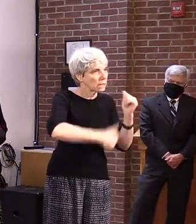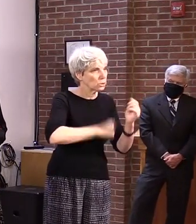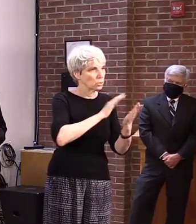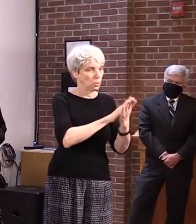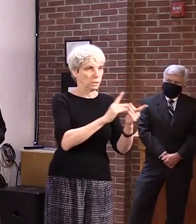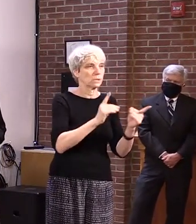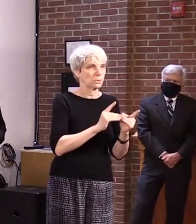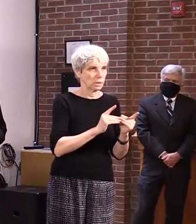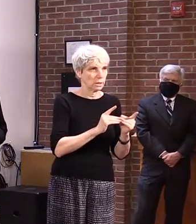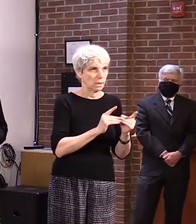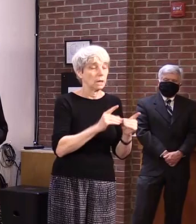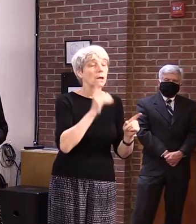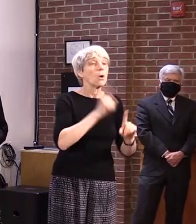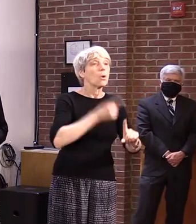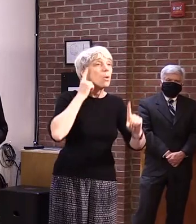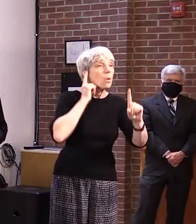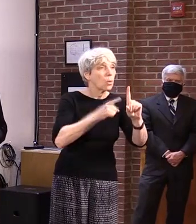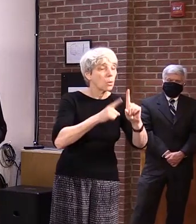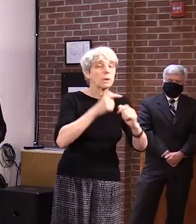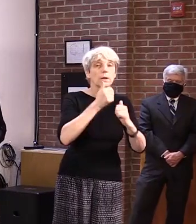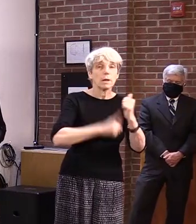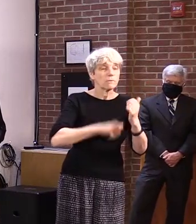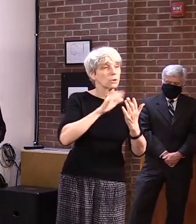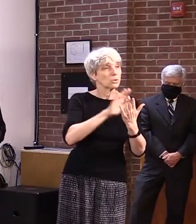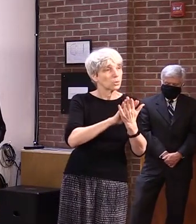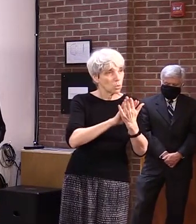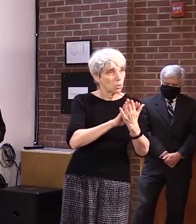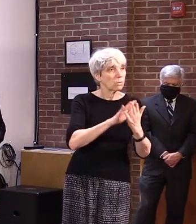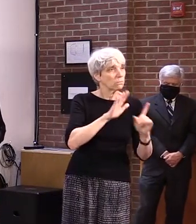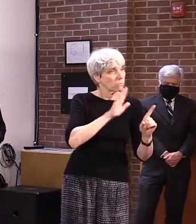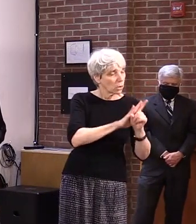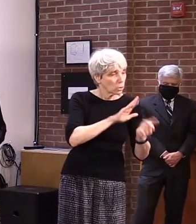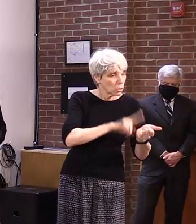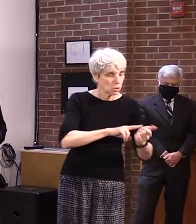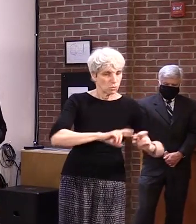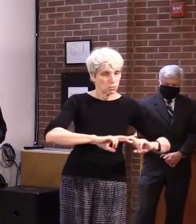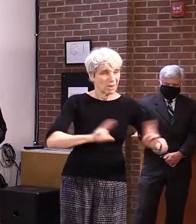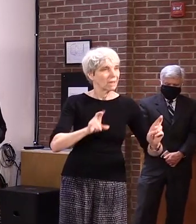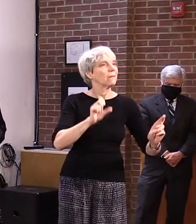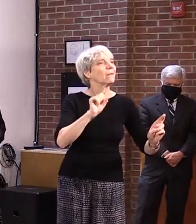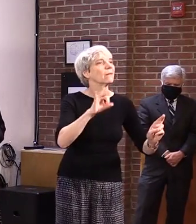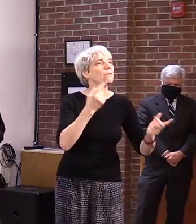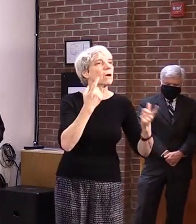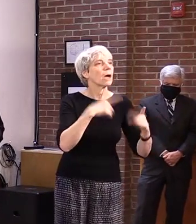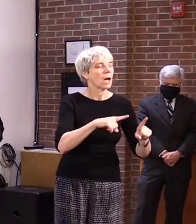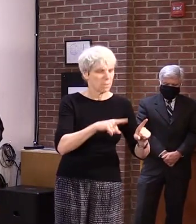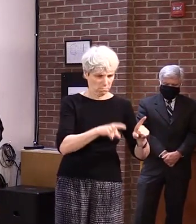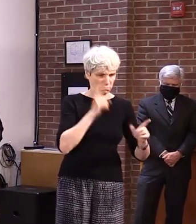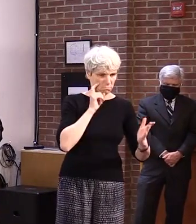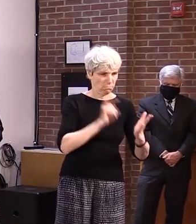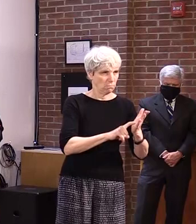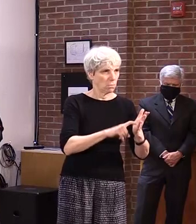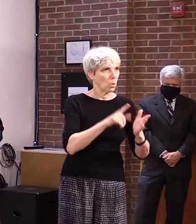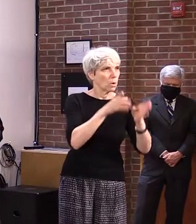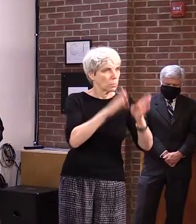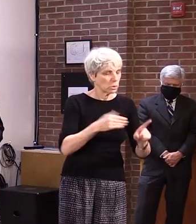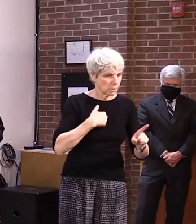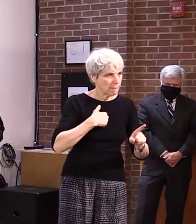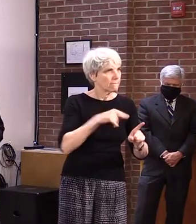and designated school staff are prepared and adequately supported to respond to a potential presumptive case inside a school.